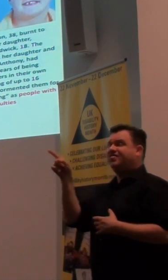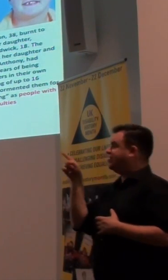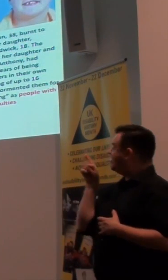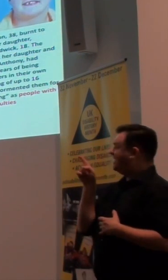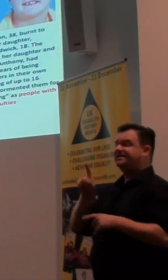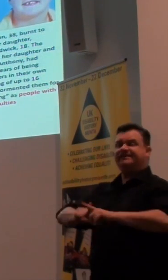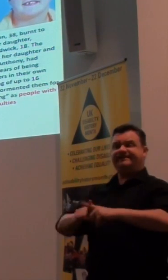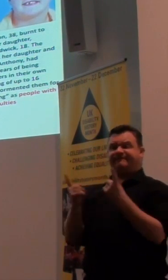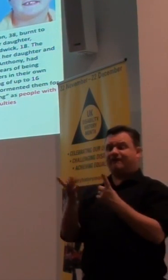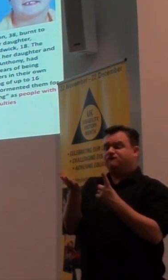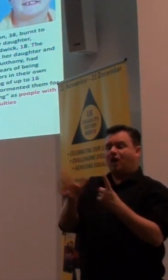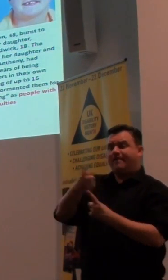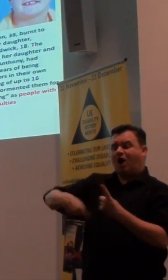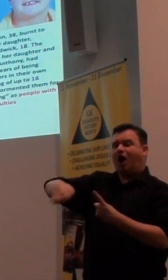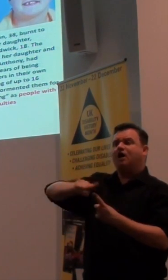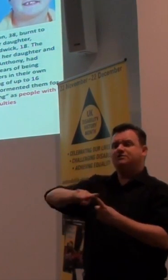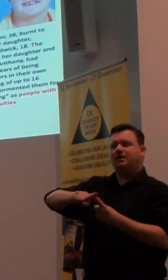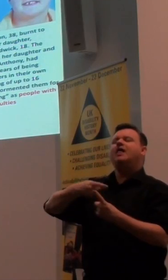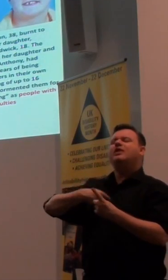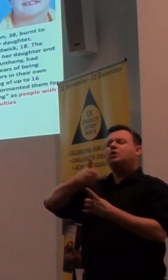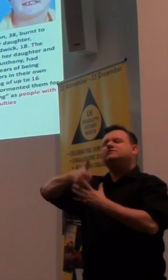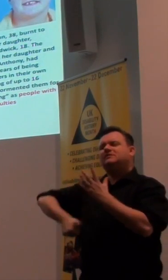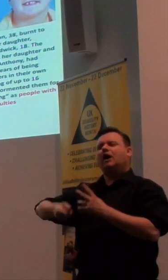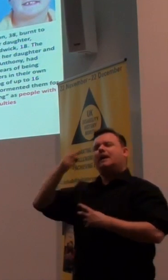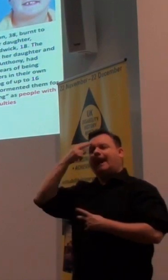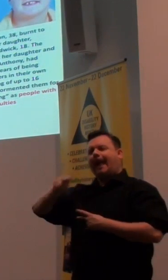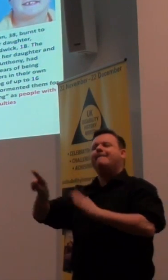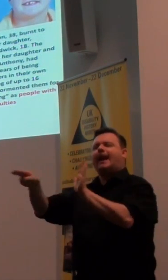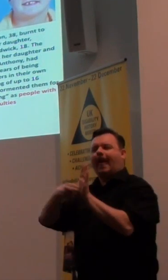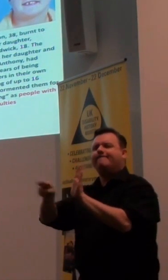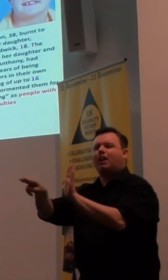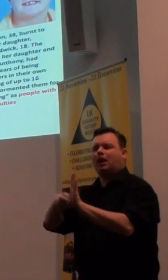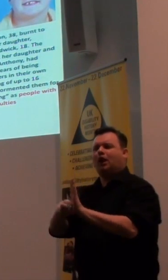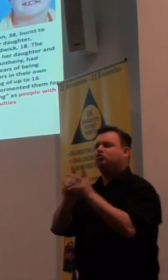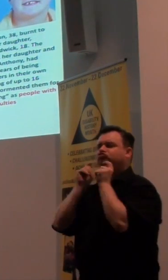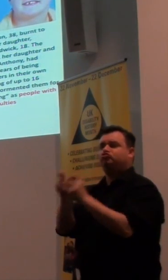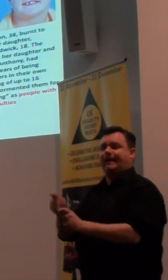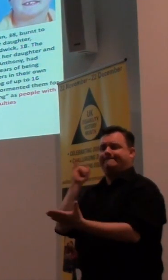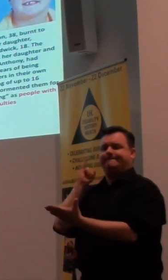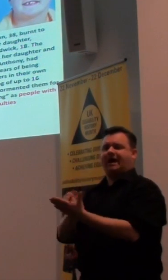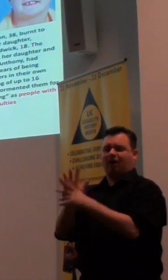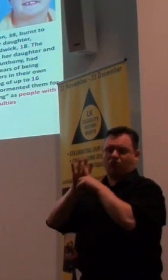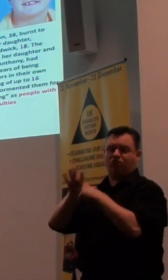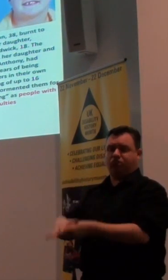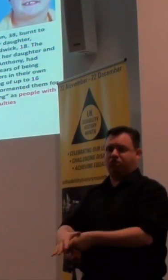they're different to us. Then you can start calling them names, you can treat them badly, can go